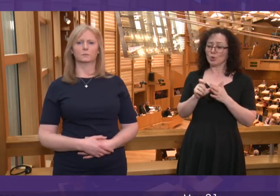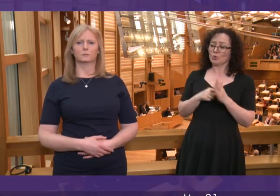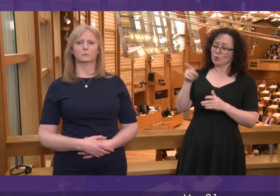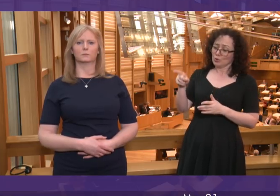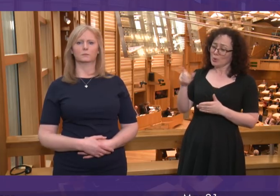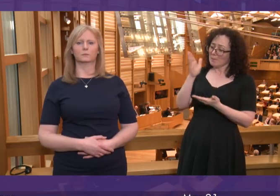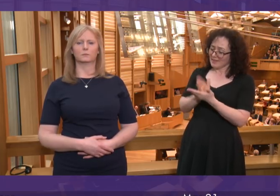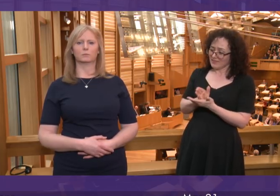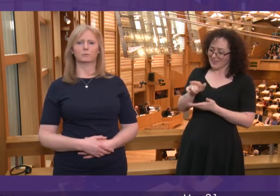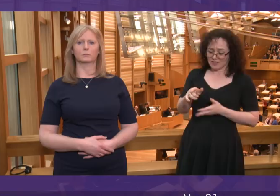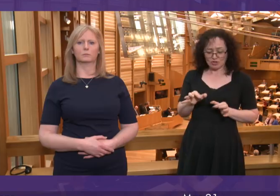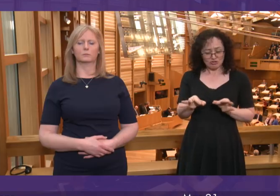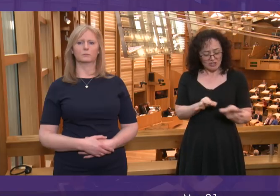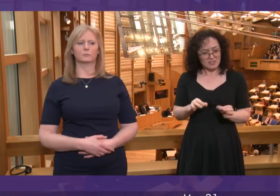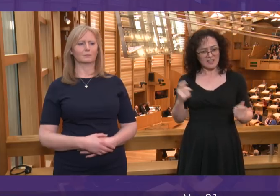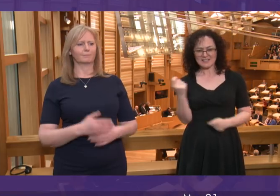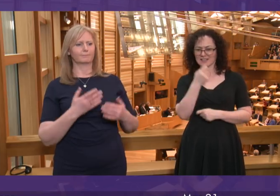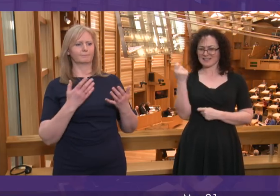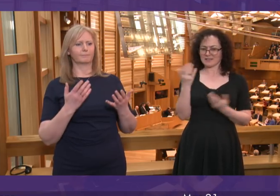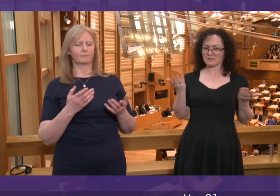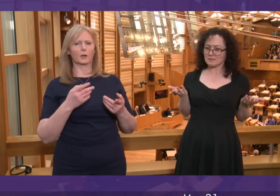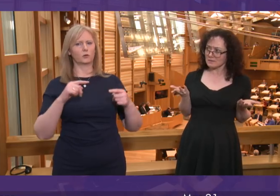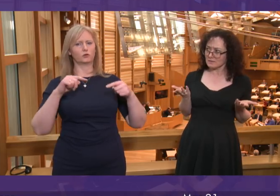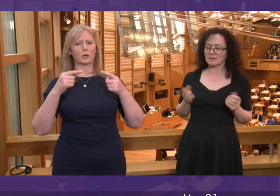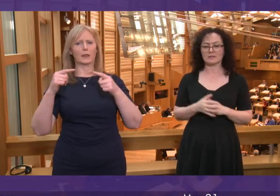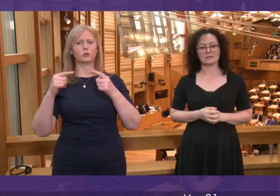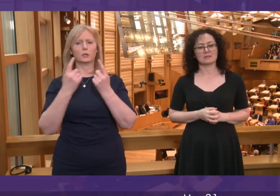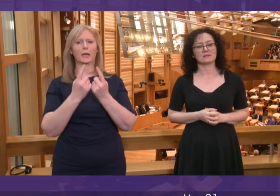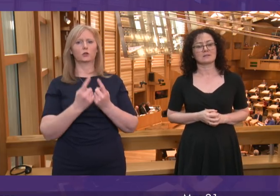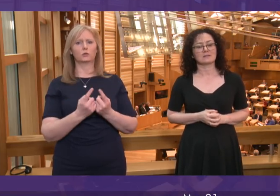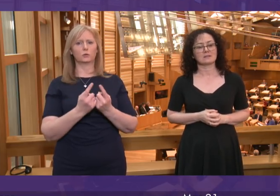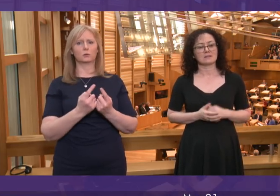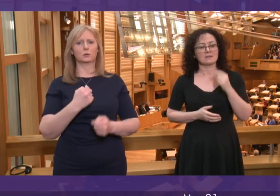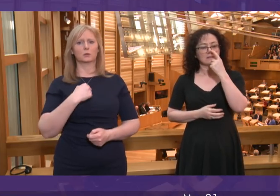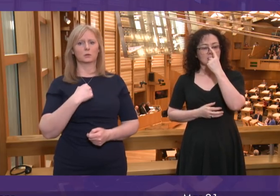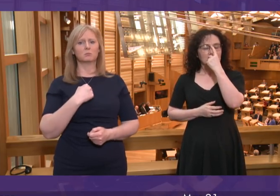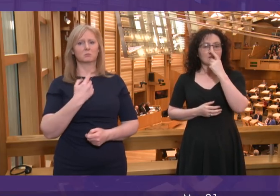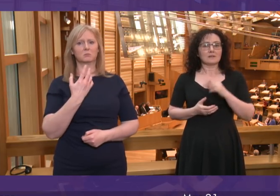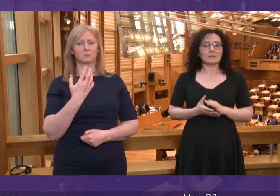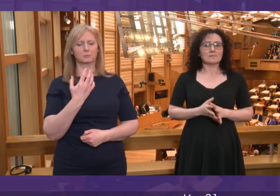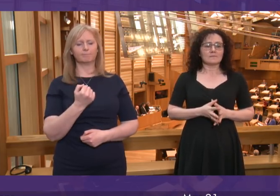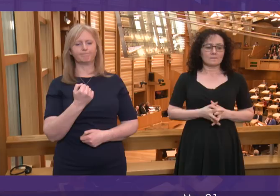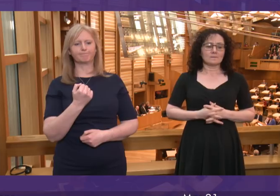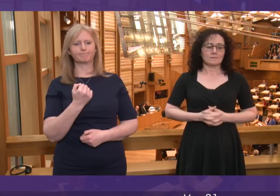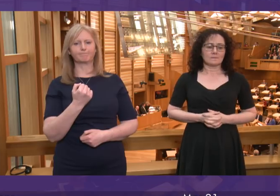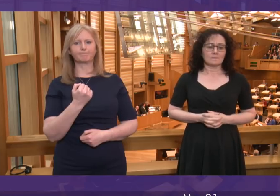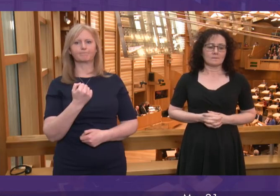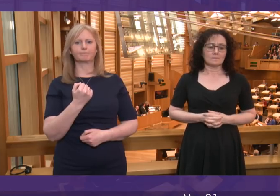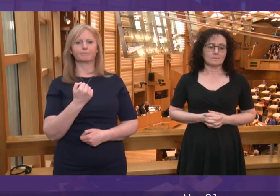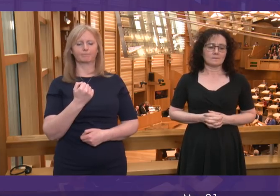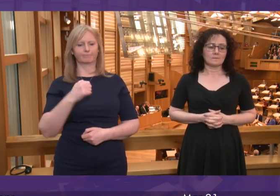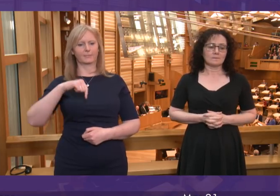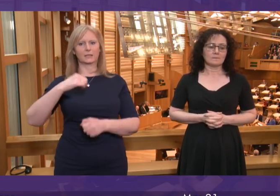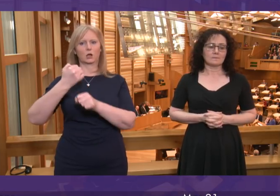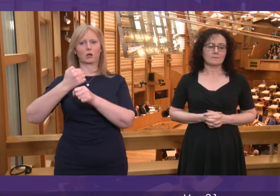or a failure? These are challenging issues and I readily concede that the government, this